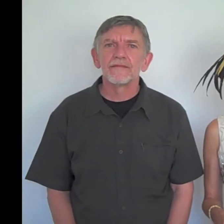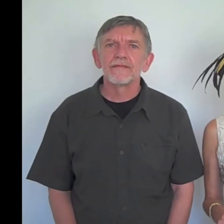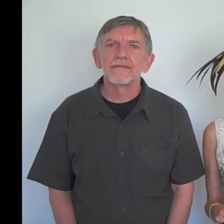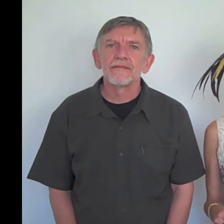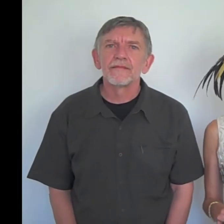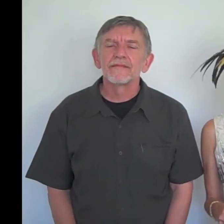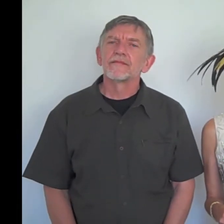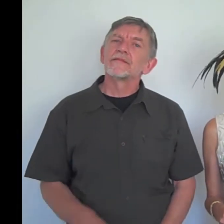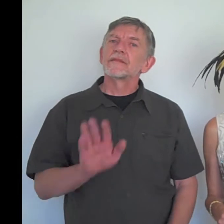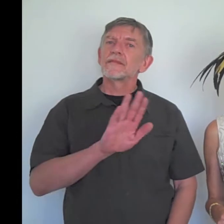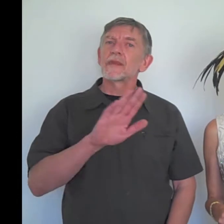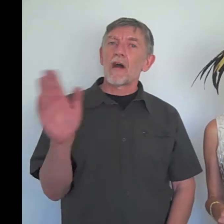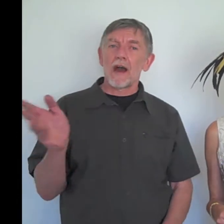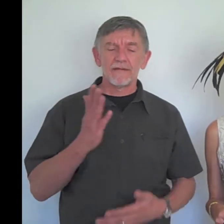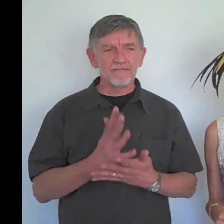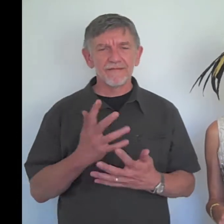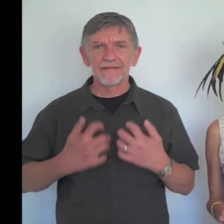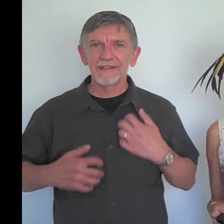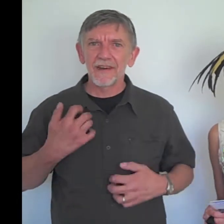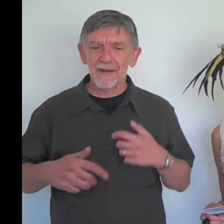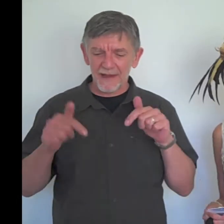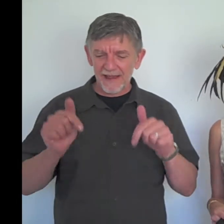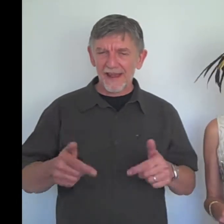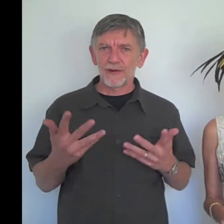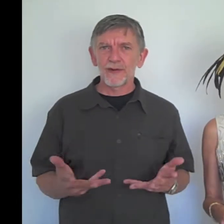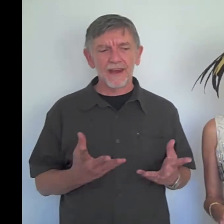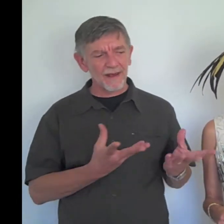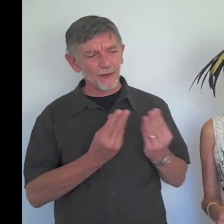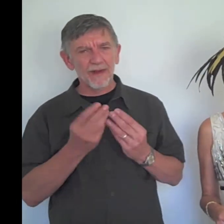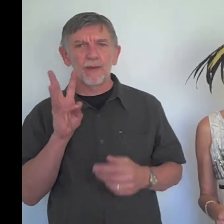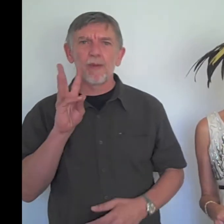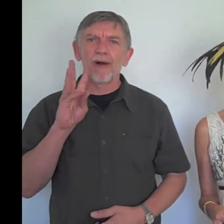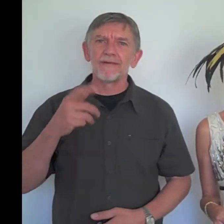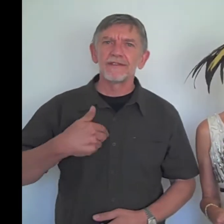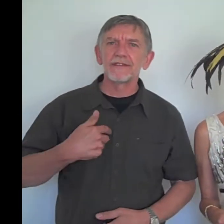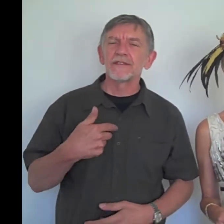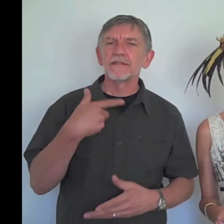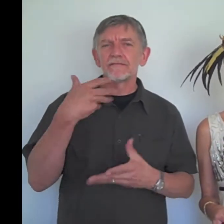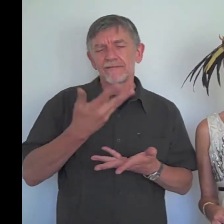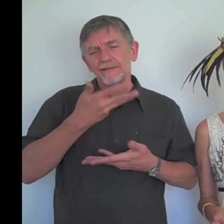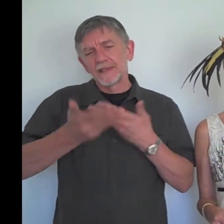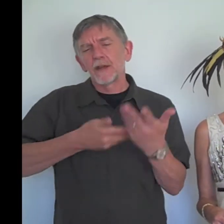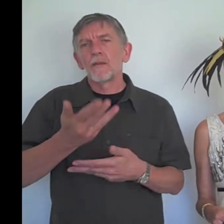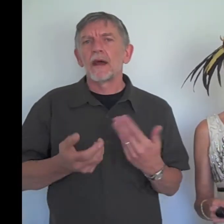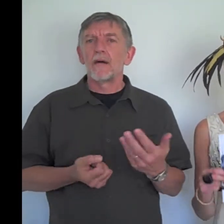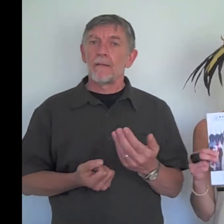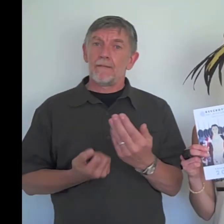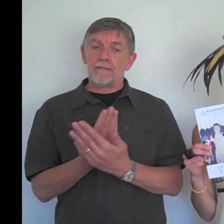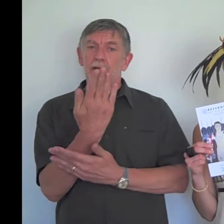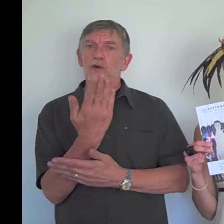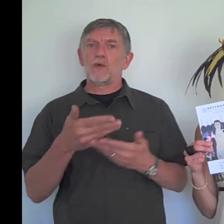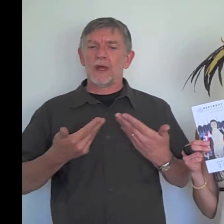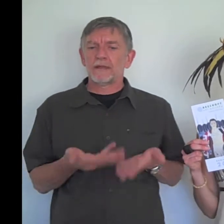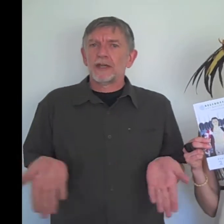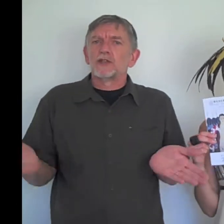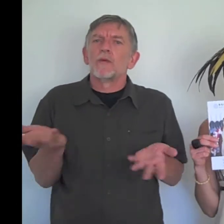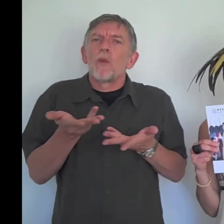Hi, I'm really excited to be here today with Walt to tell you about my up and coming exhibition at the Beecroft Art Gallery.